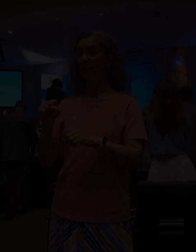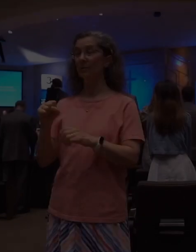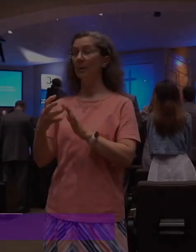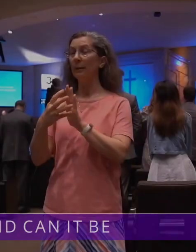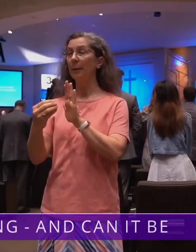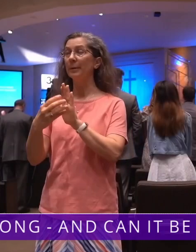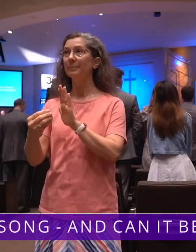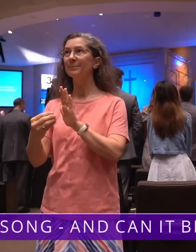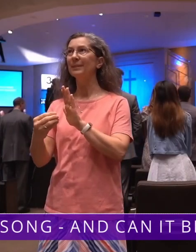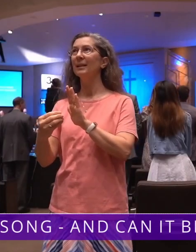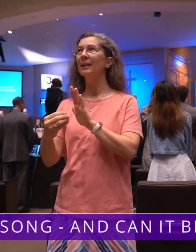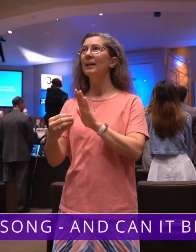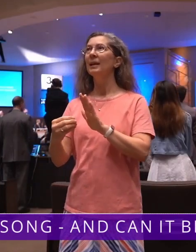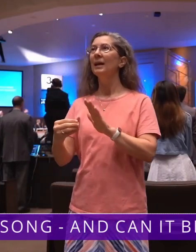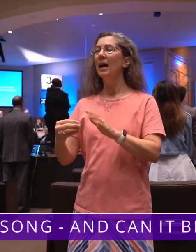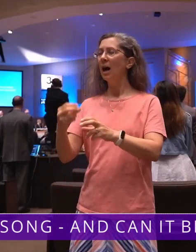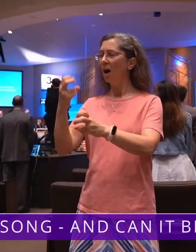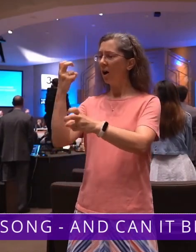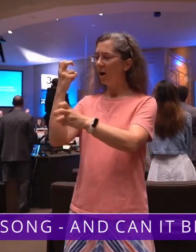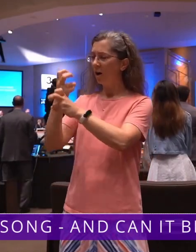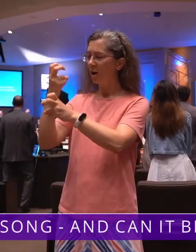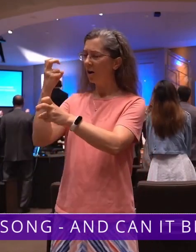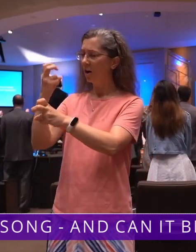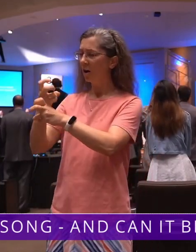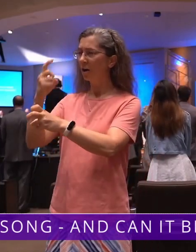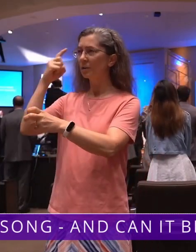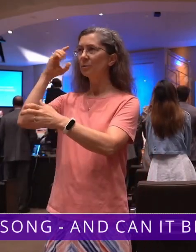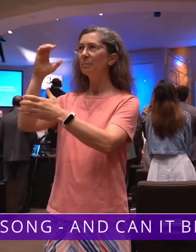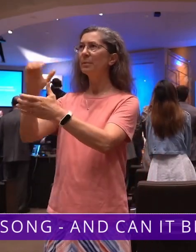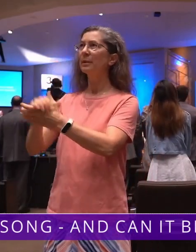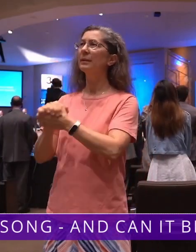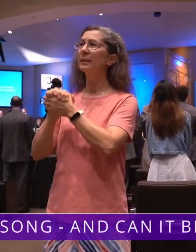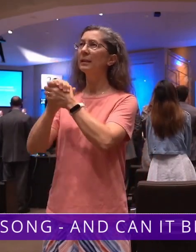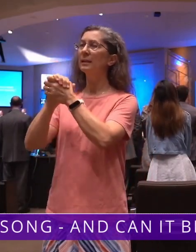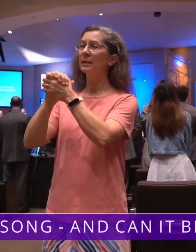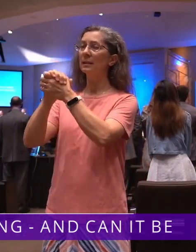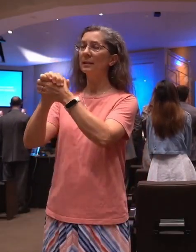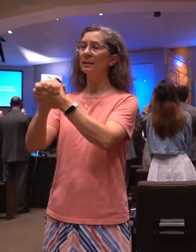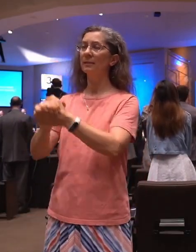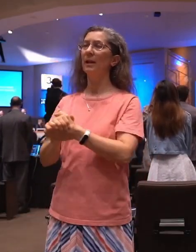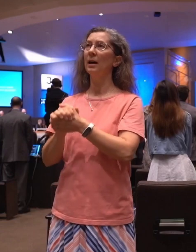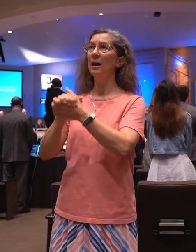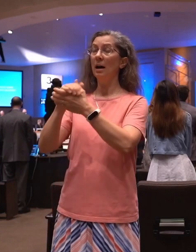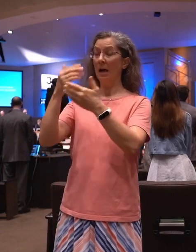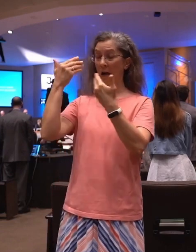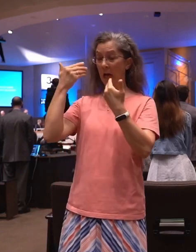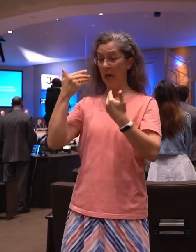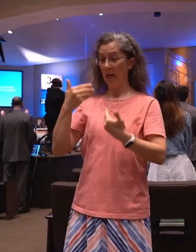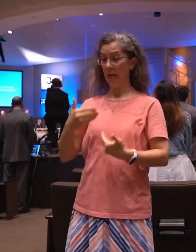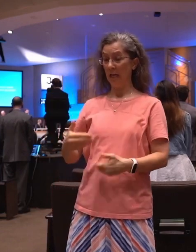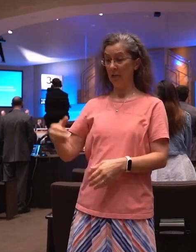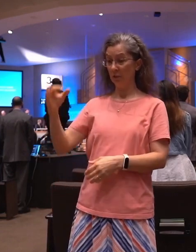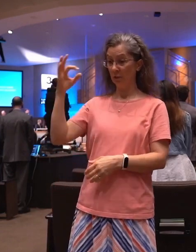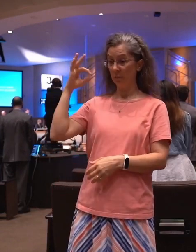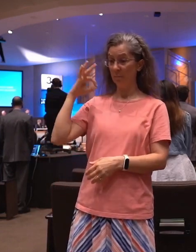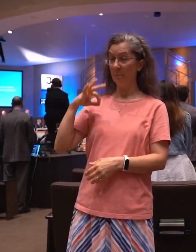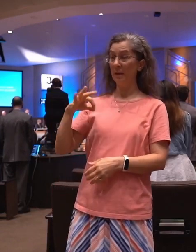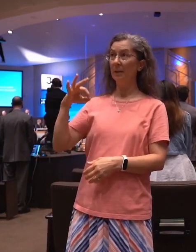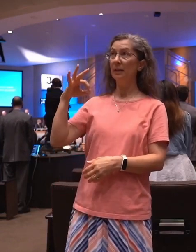And can it be that I should gain